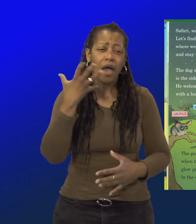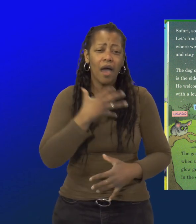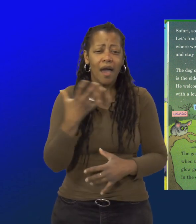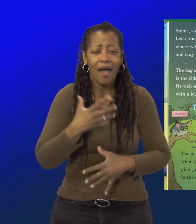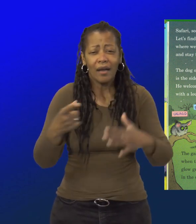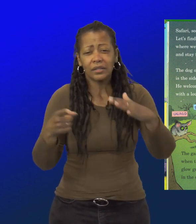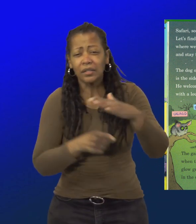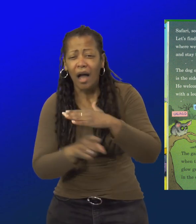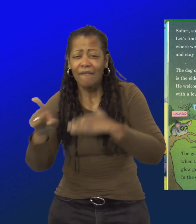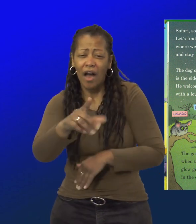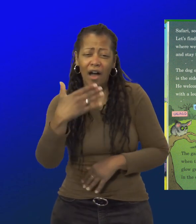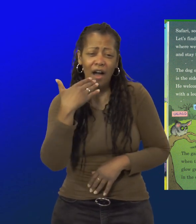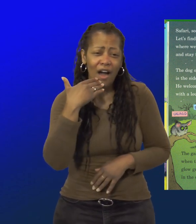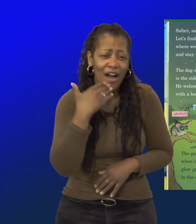Safari, so good!